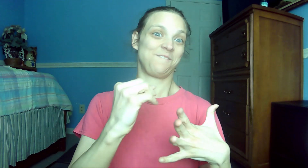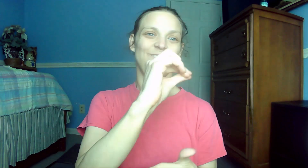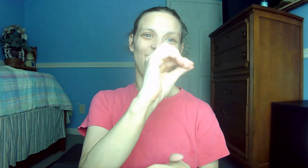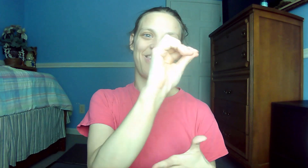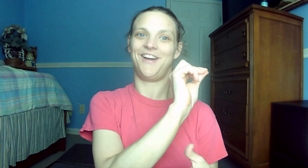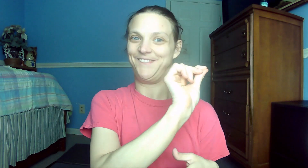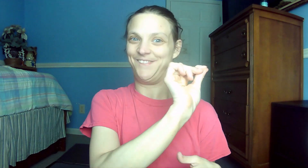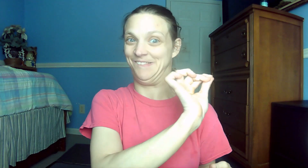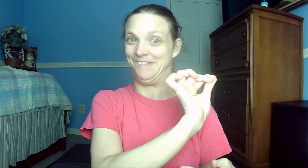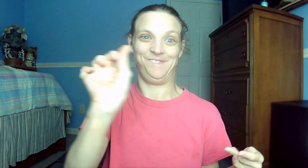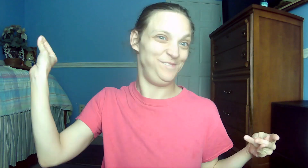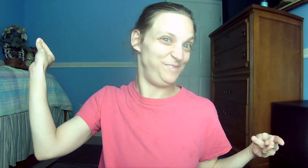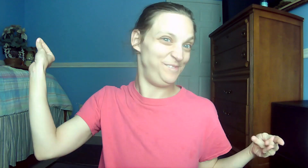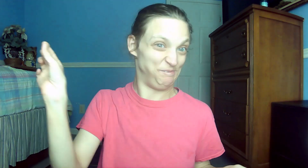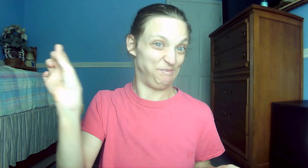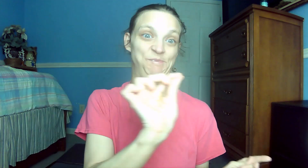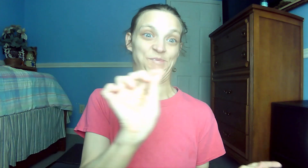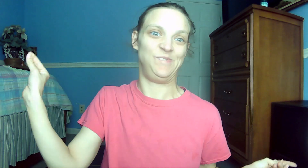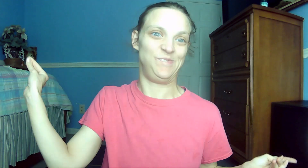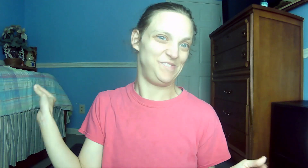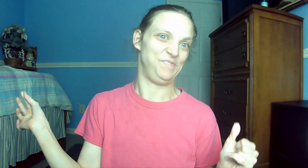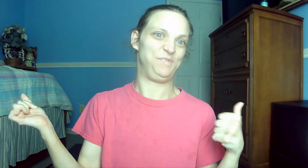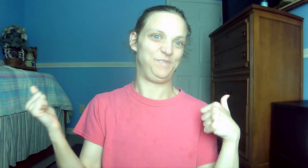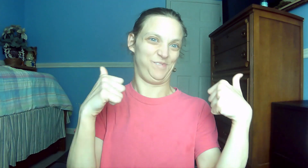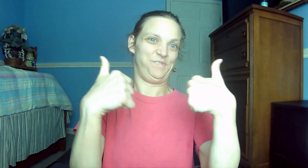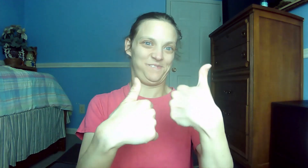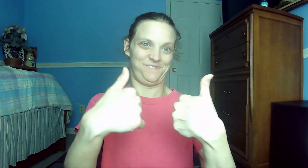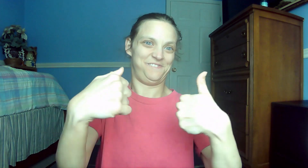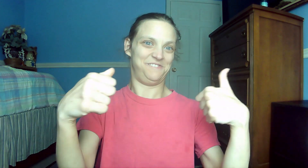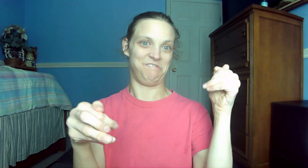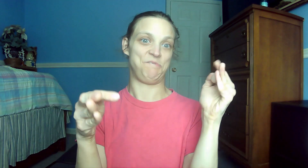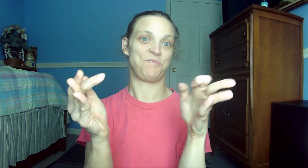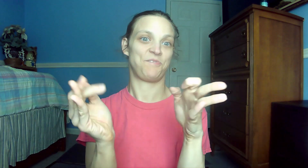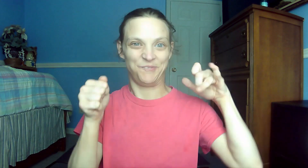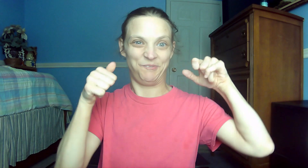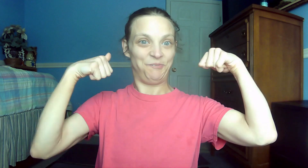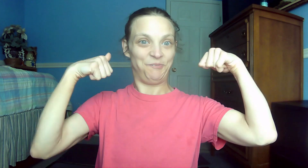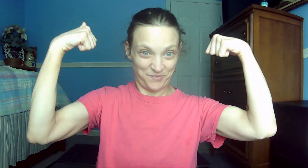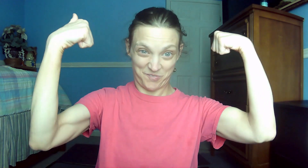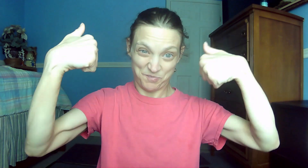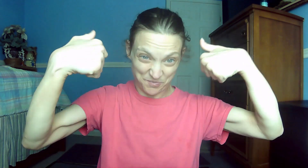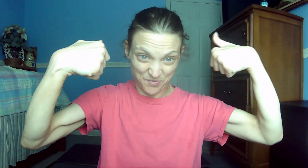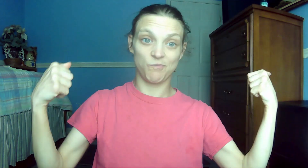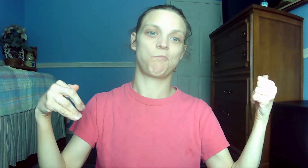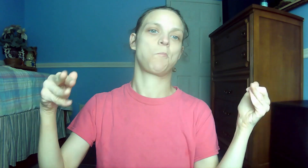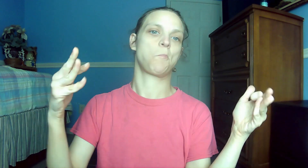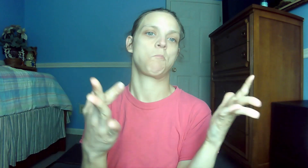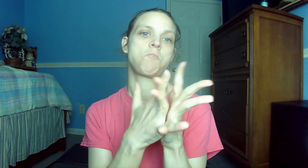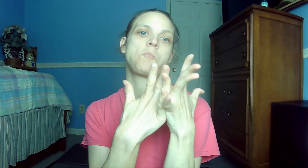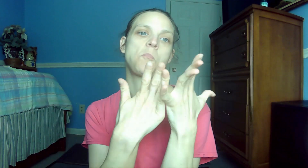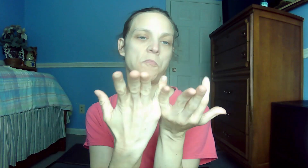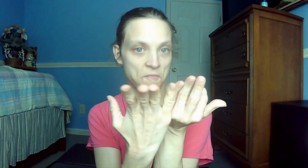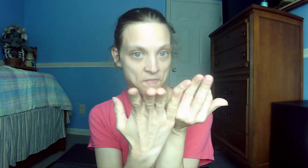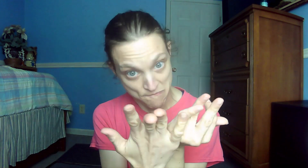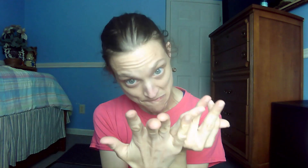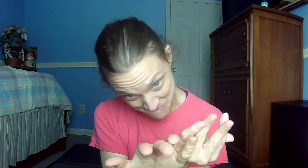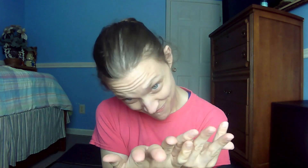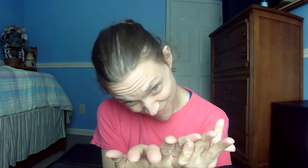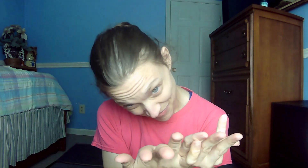video, you may want to mark the verse in your Bible that really inspires you so you can come back and read it again. Let's